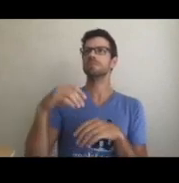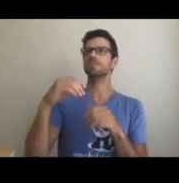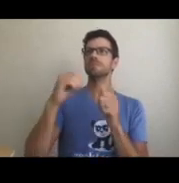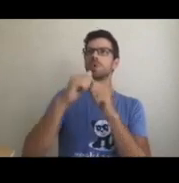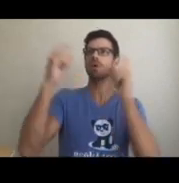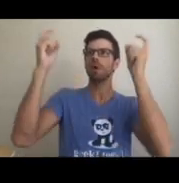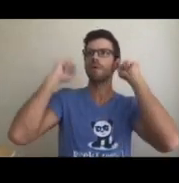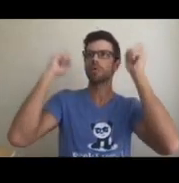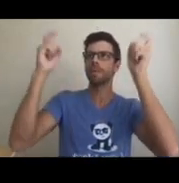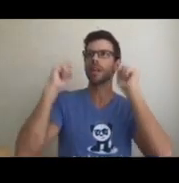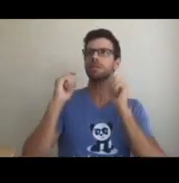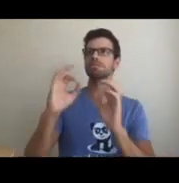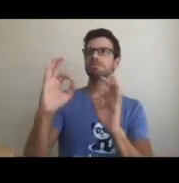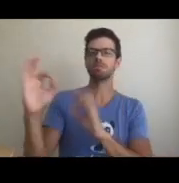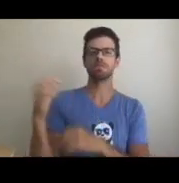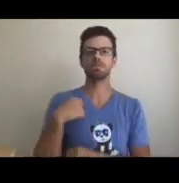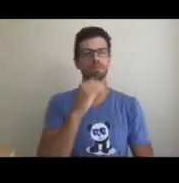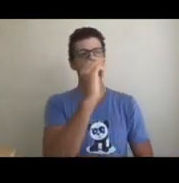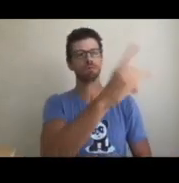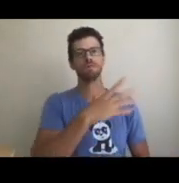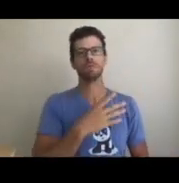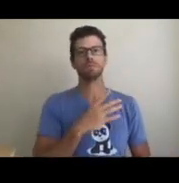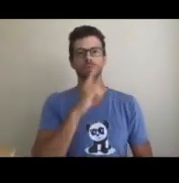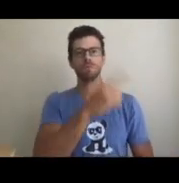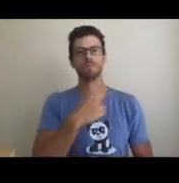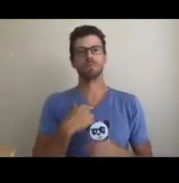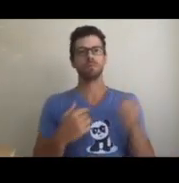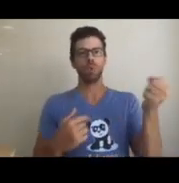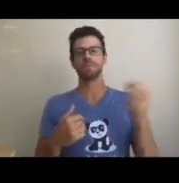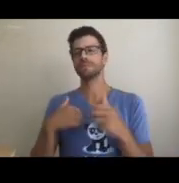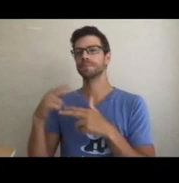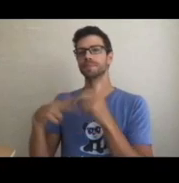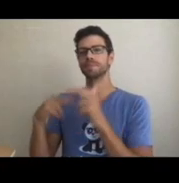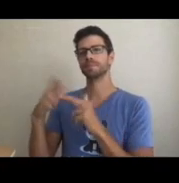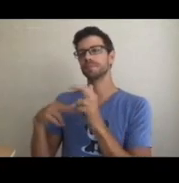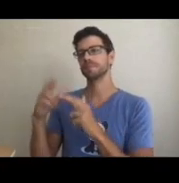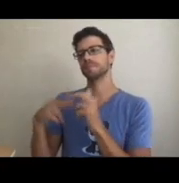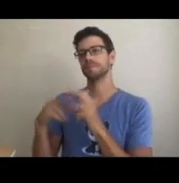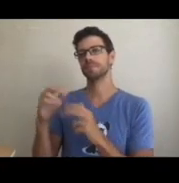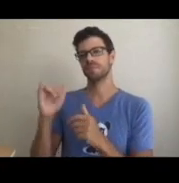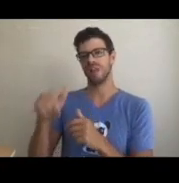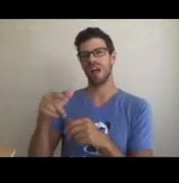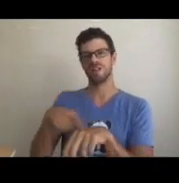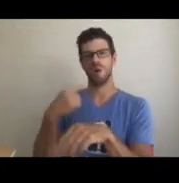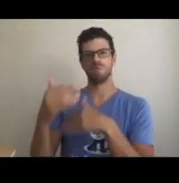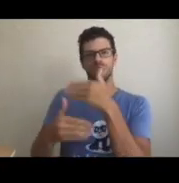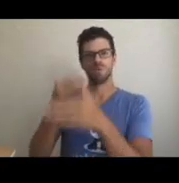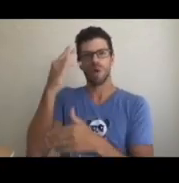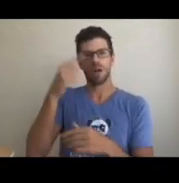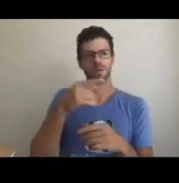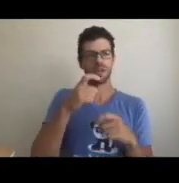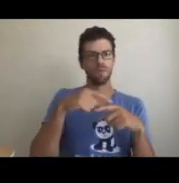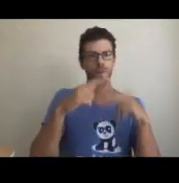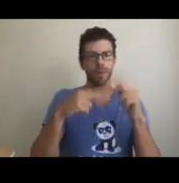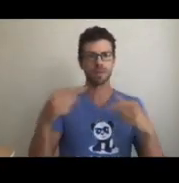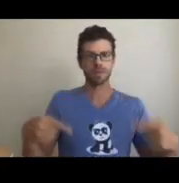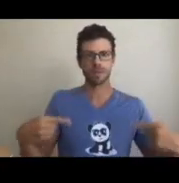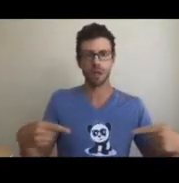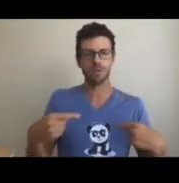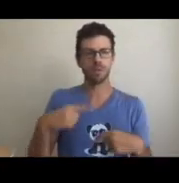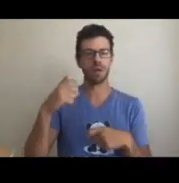After learning their wants, I start to build. It turns out to be a long process because I have to build the tires,